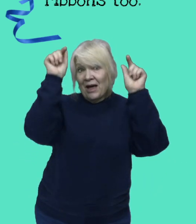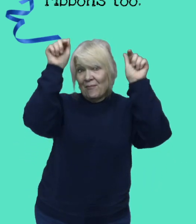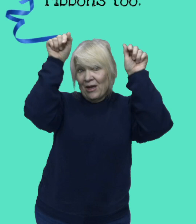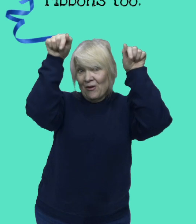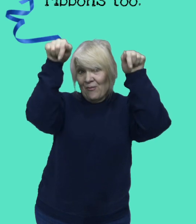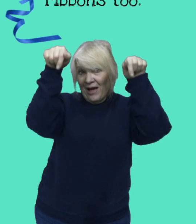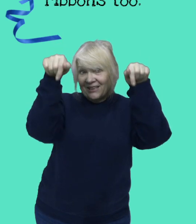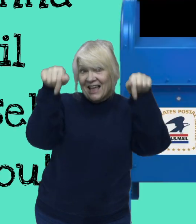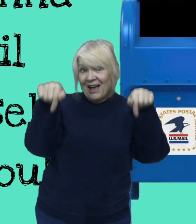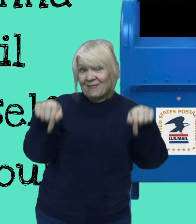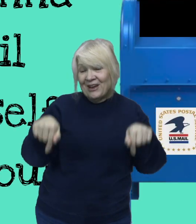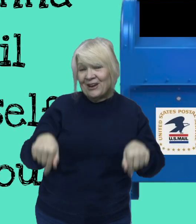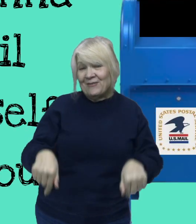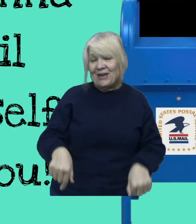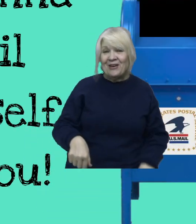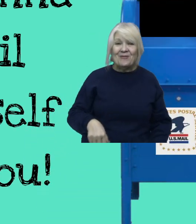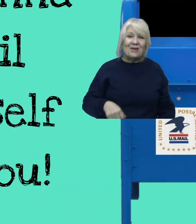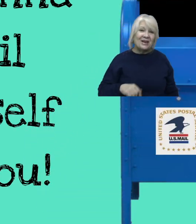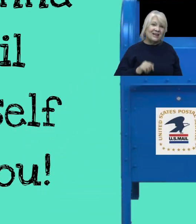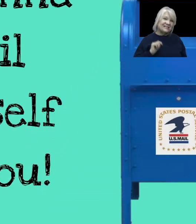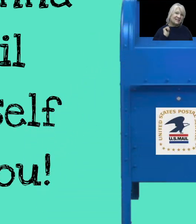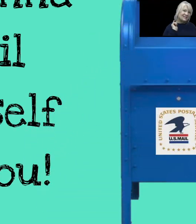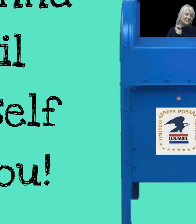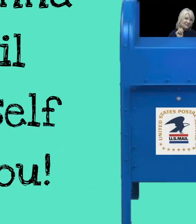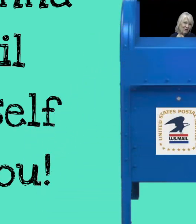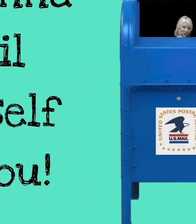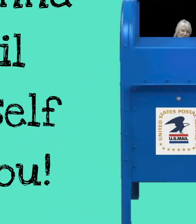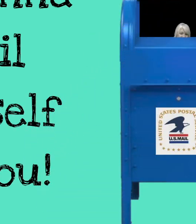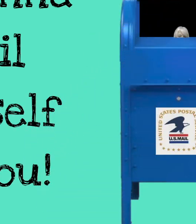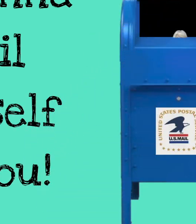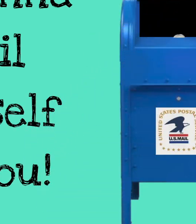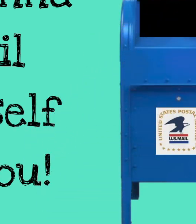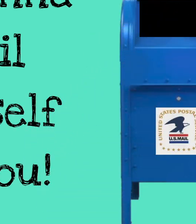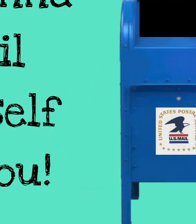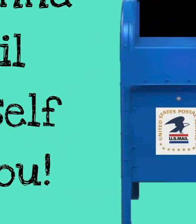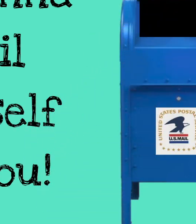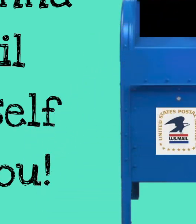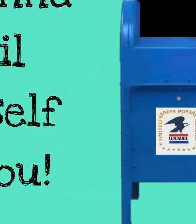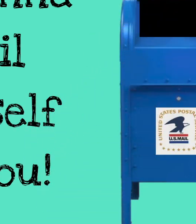in my mailbox. I'm gonna mail myself to you.